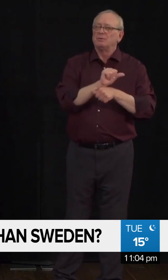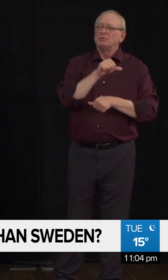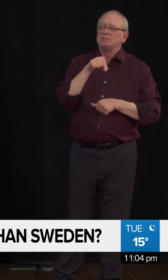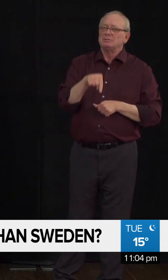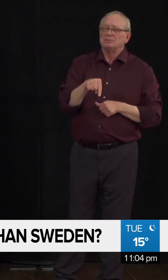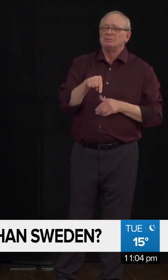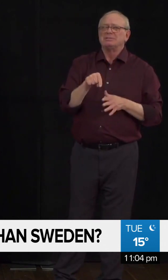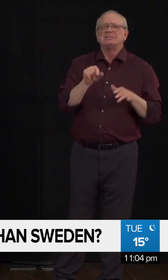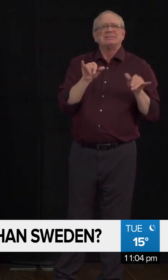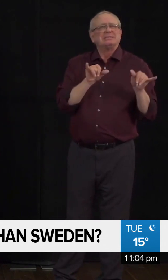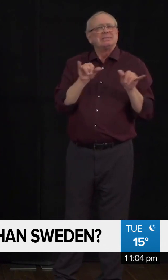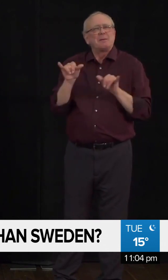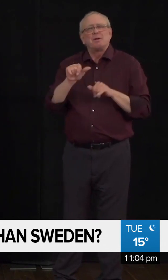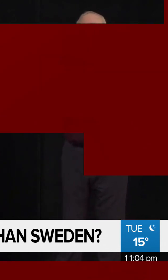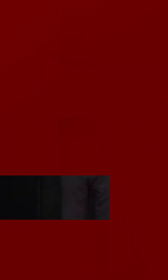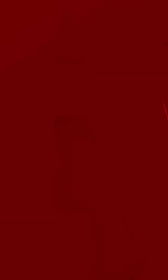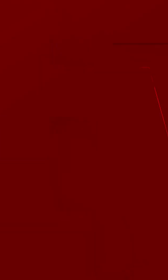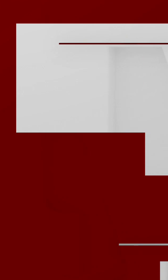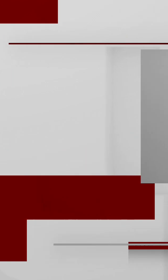on some freedoms.